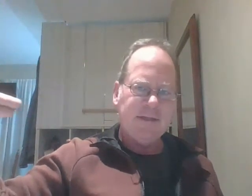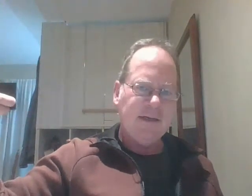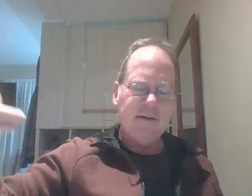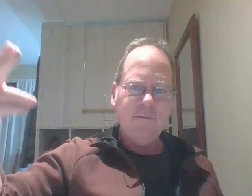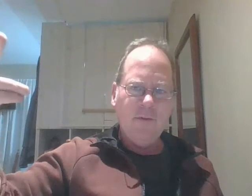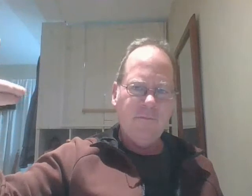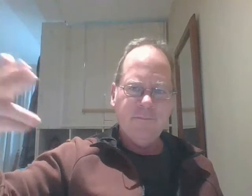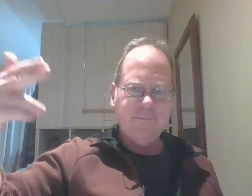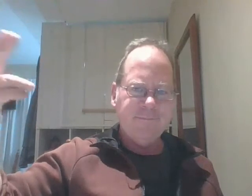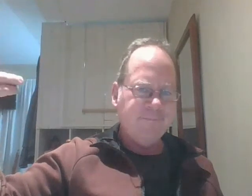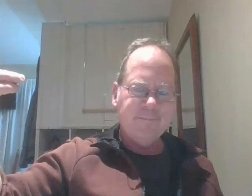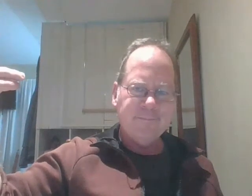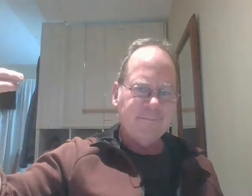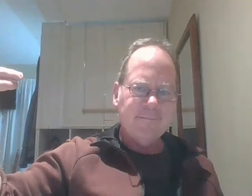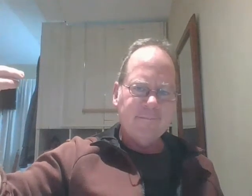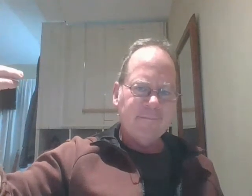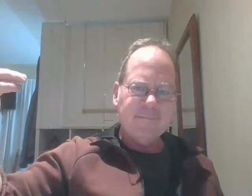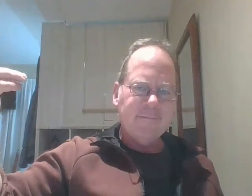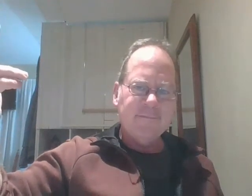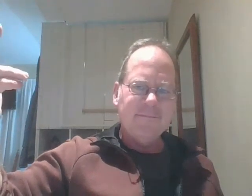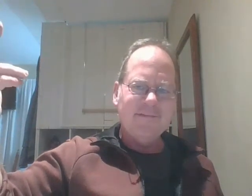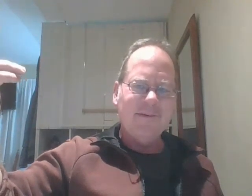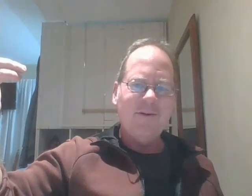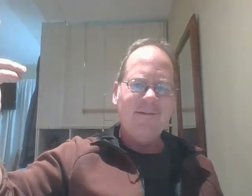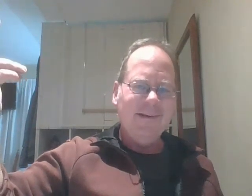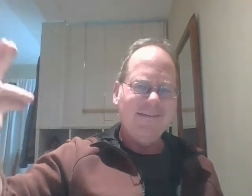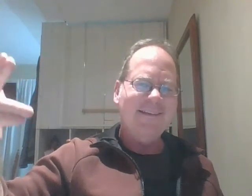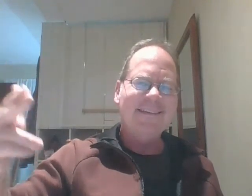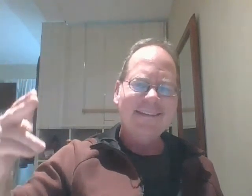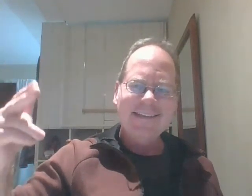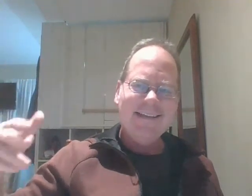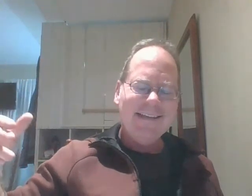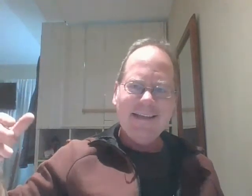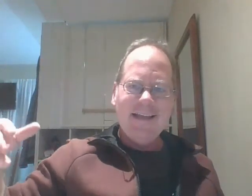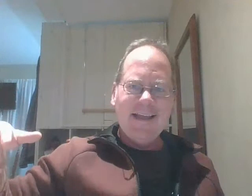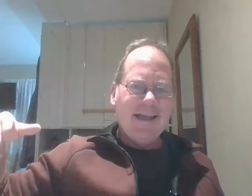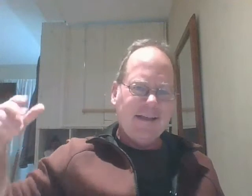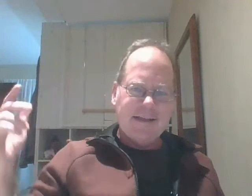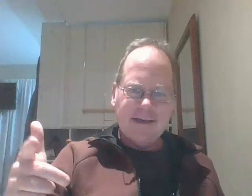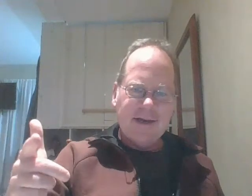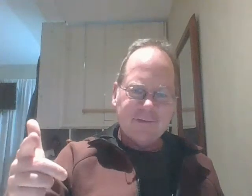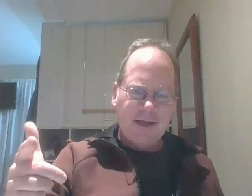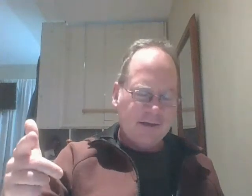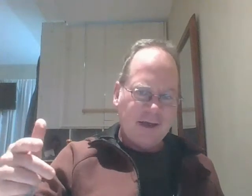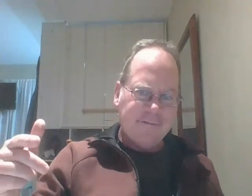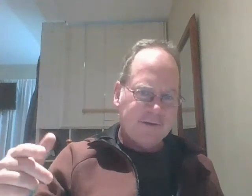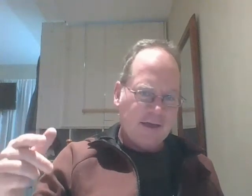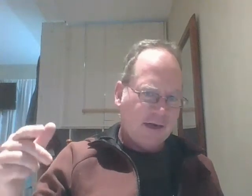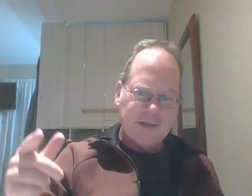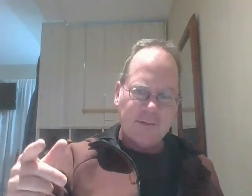it out of somewhere but anyways kind of got off track i got off i got off topic there